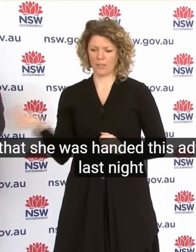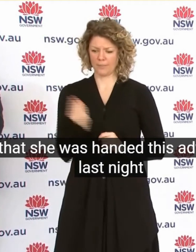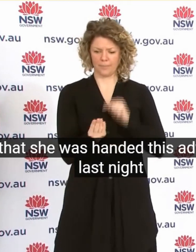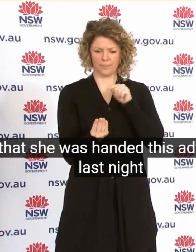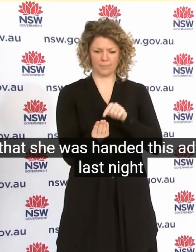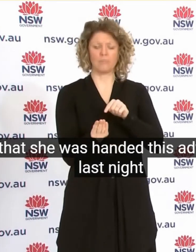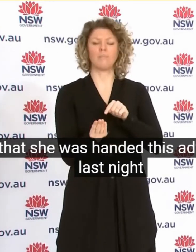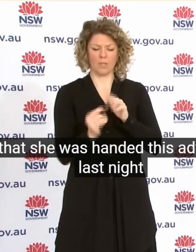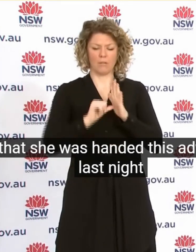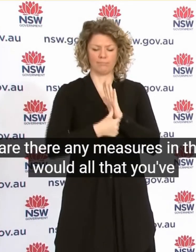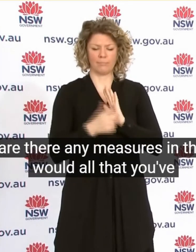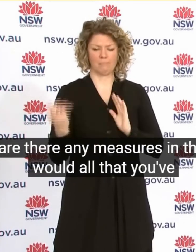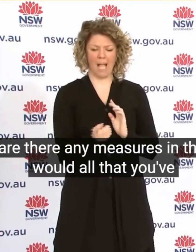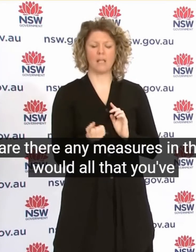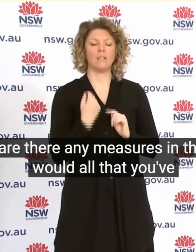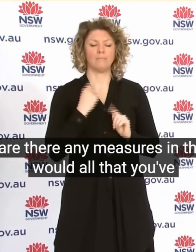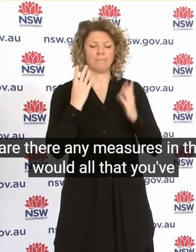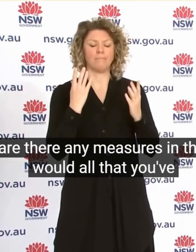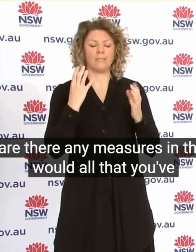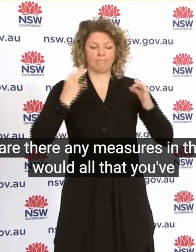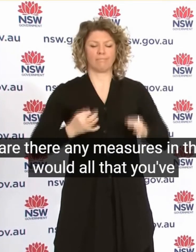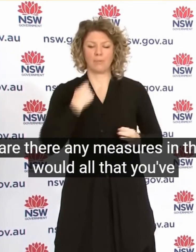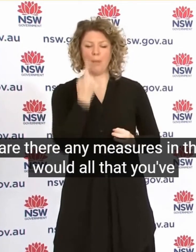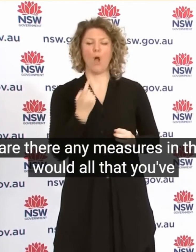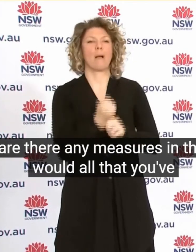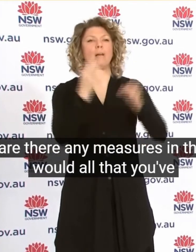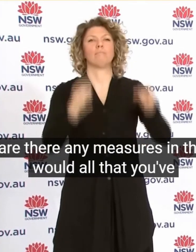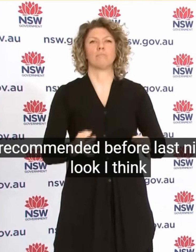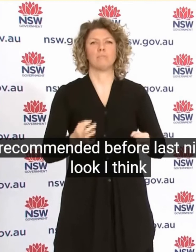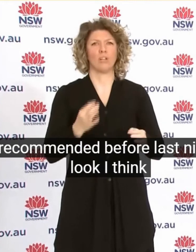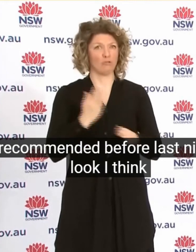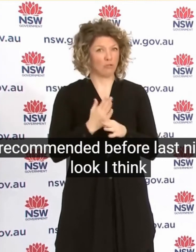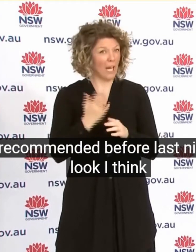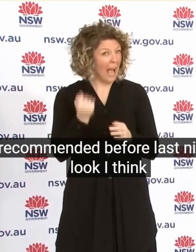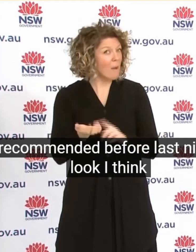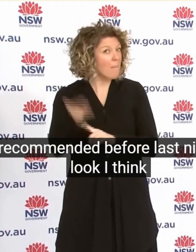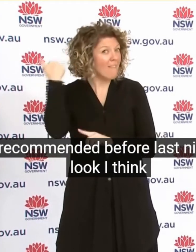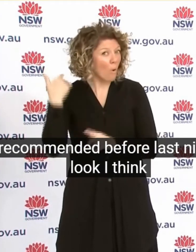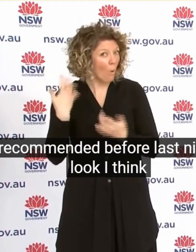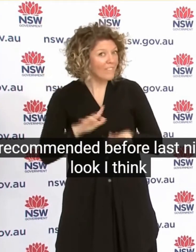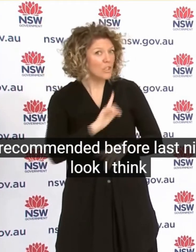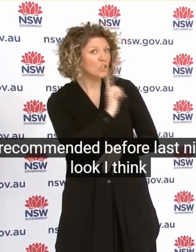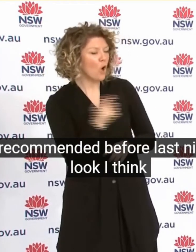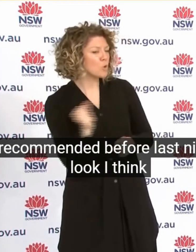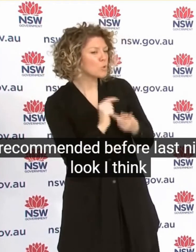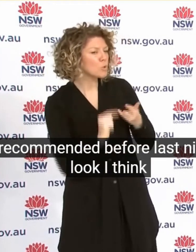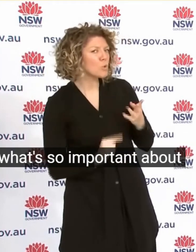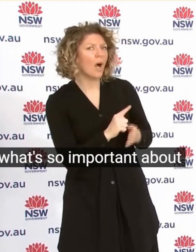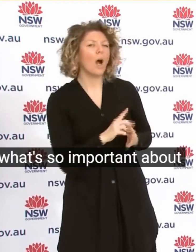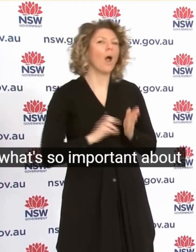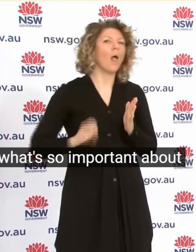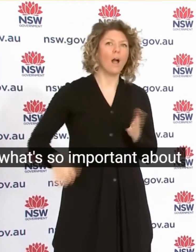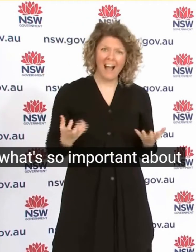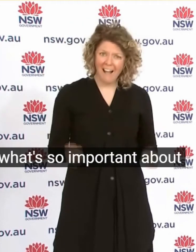Before Last Night Look I Think What's Important To Focus On Is The Fact That The Premier At All Points